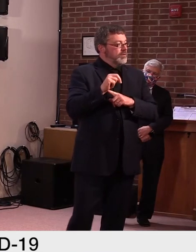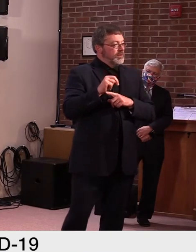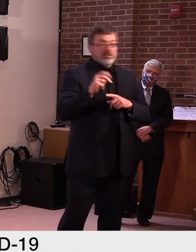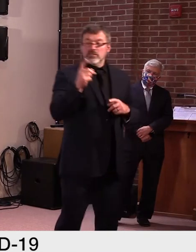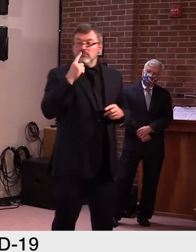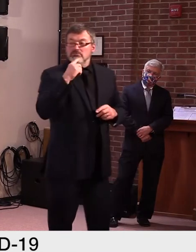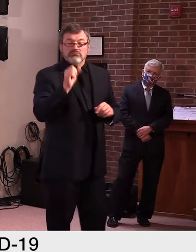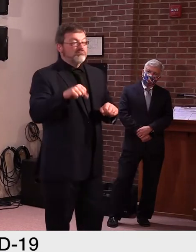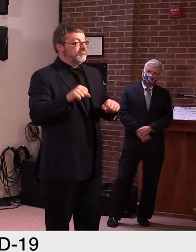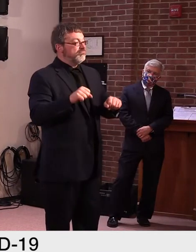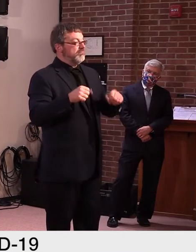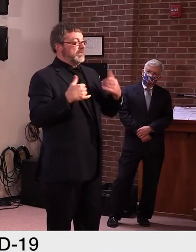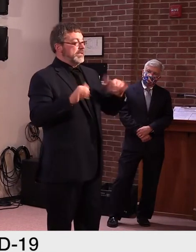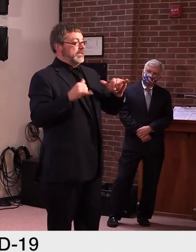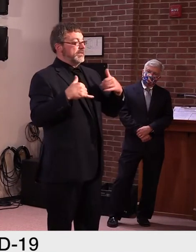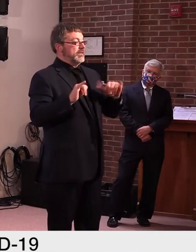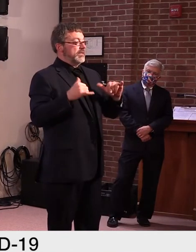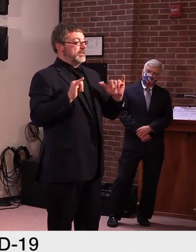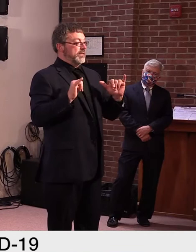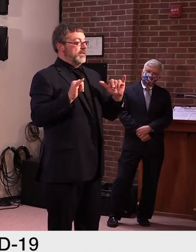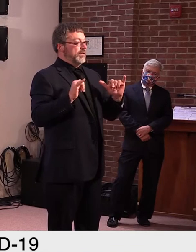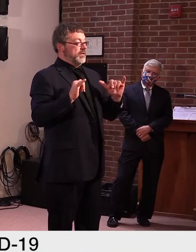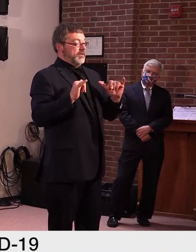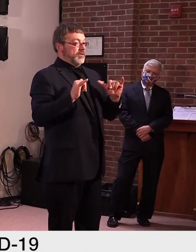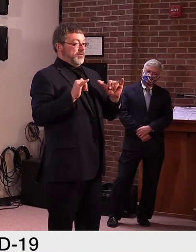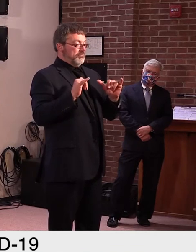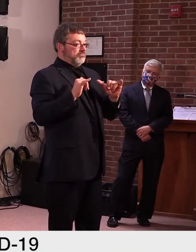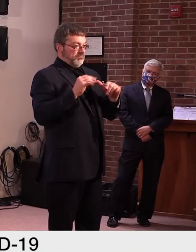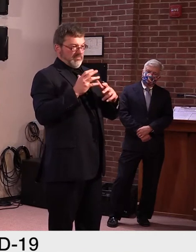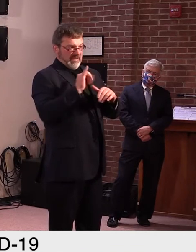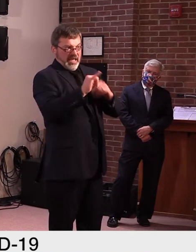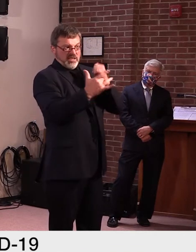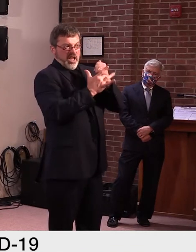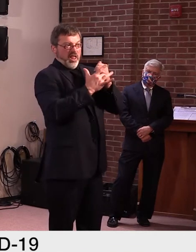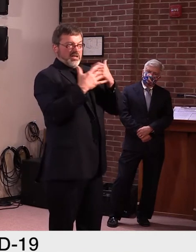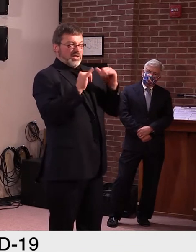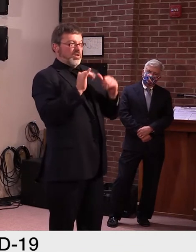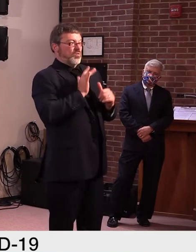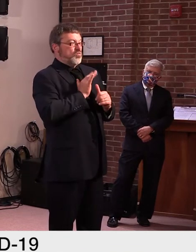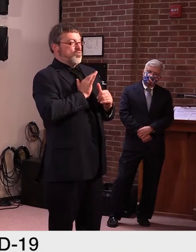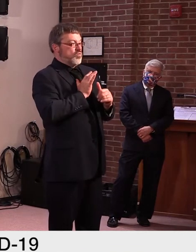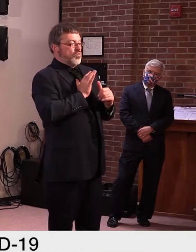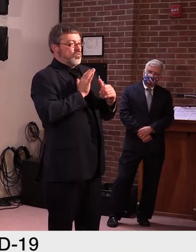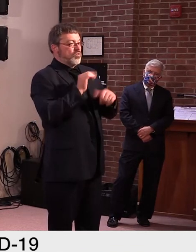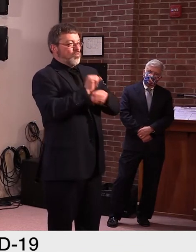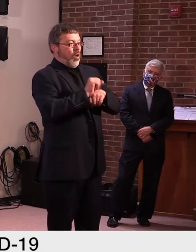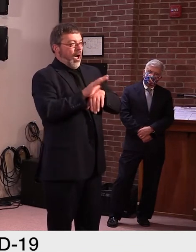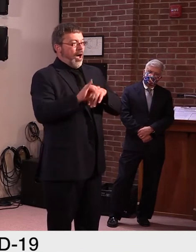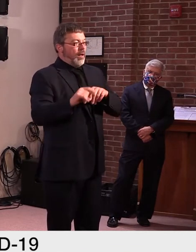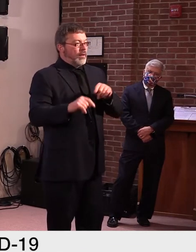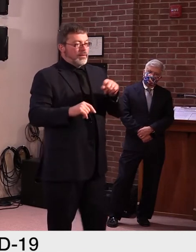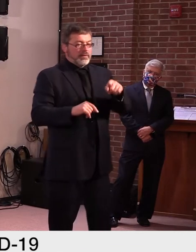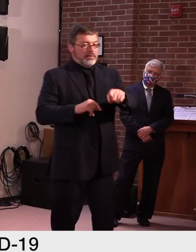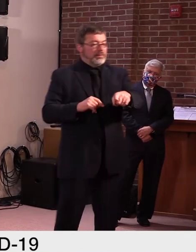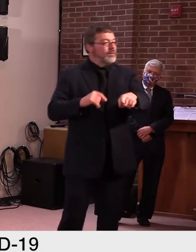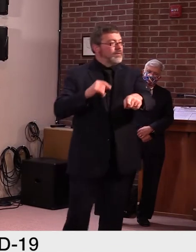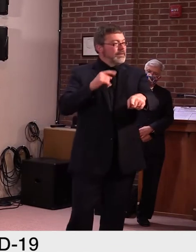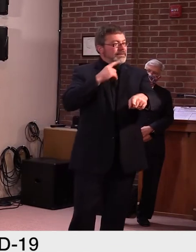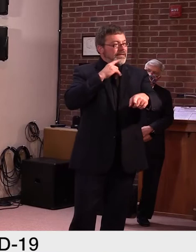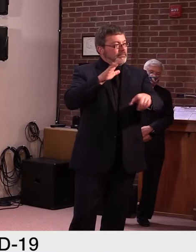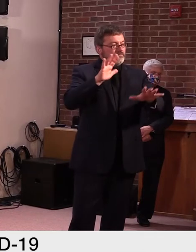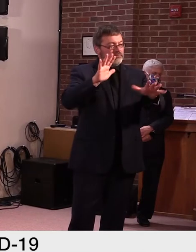still being worked on. All right, Steve, we're going have to move. Sorry, we still have three in the queue in only five minutes.